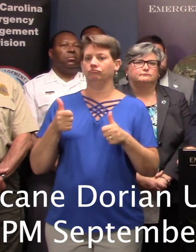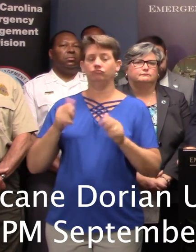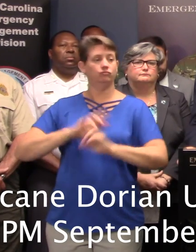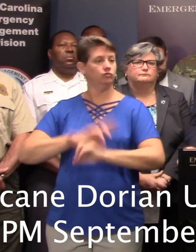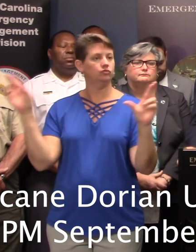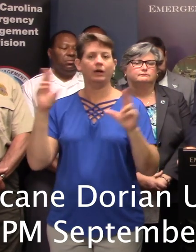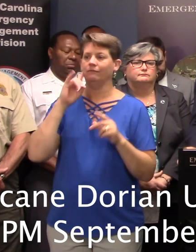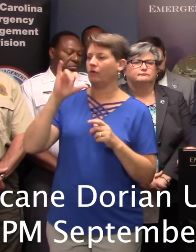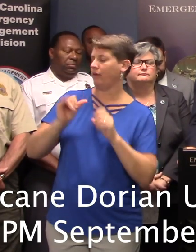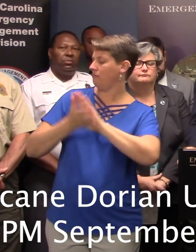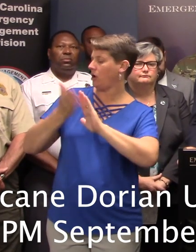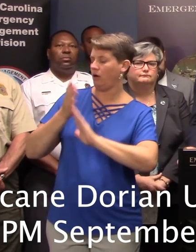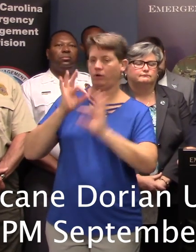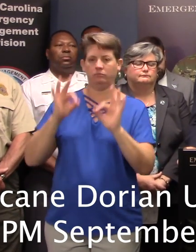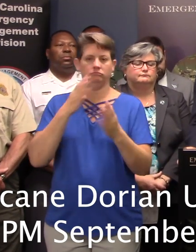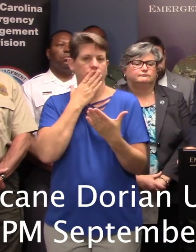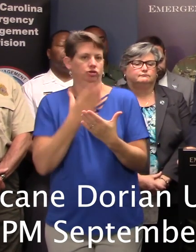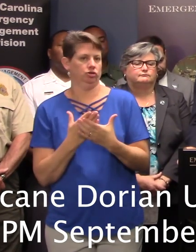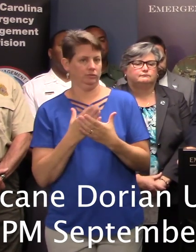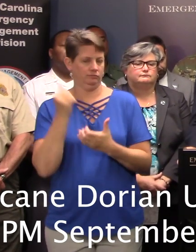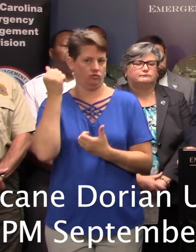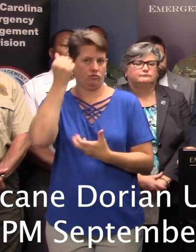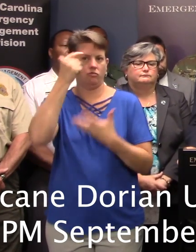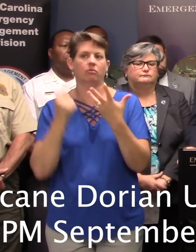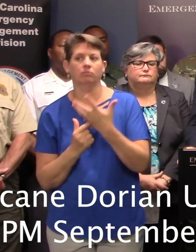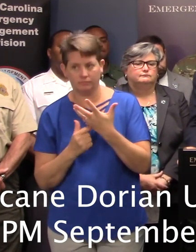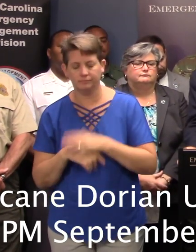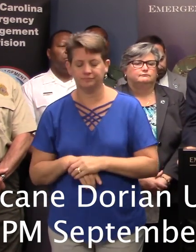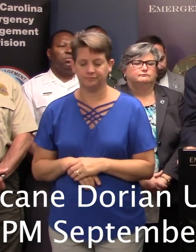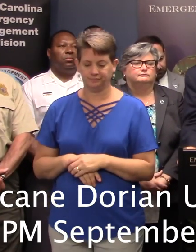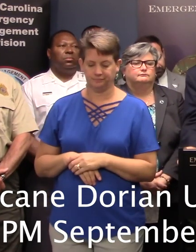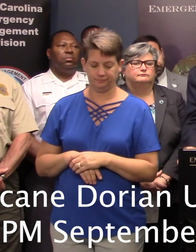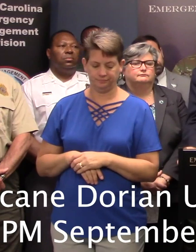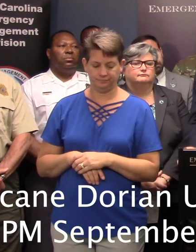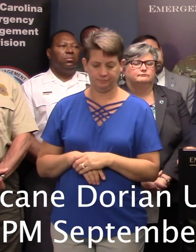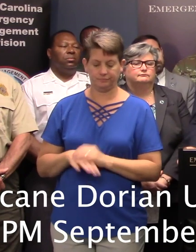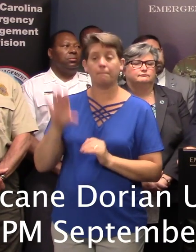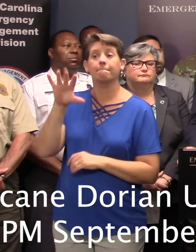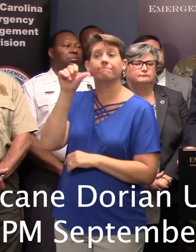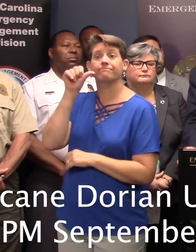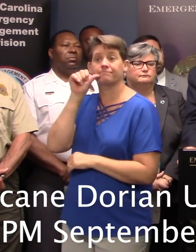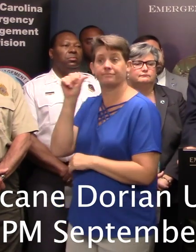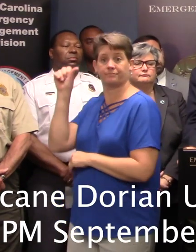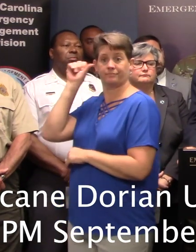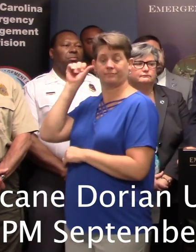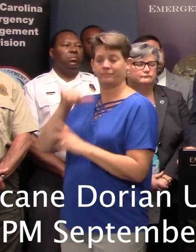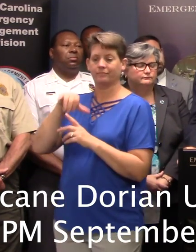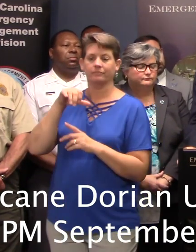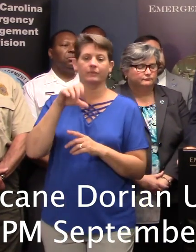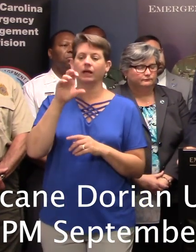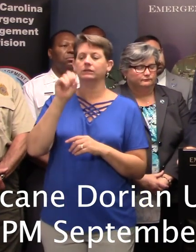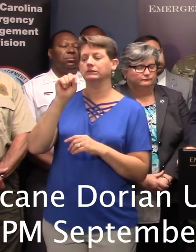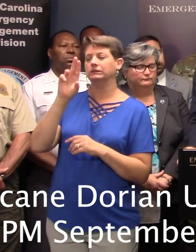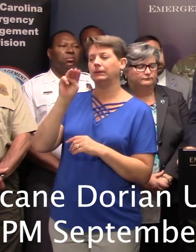operational status of any of those facilities. Yesterday we closed the summer shellfish